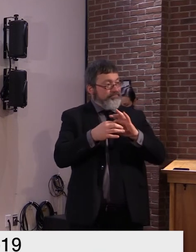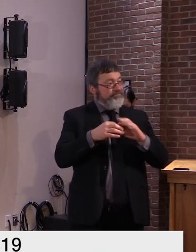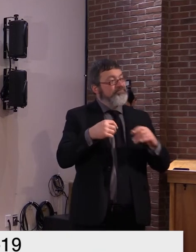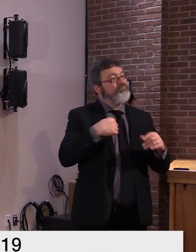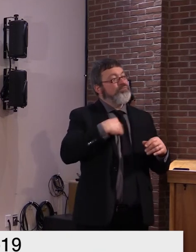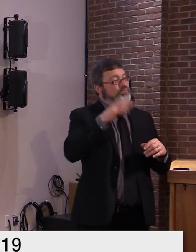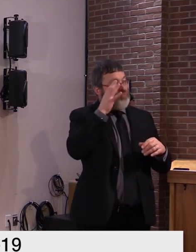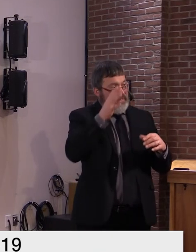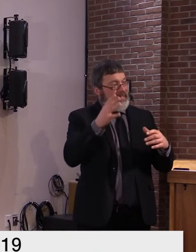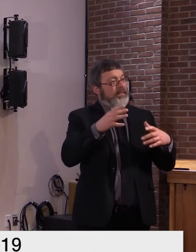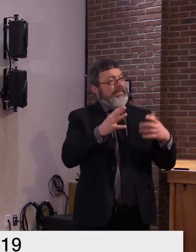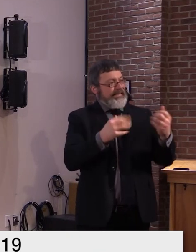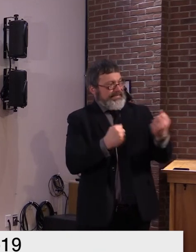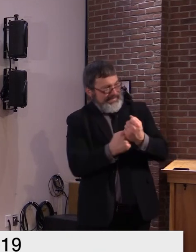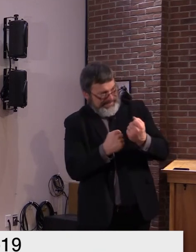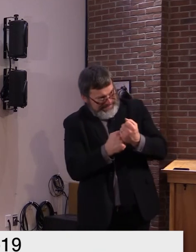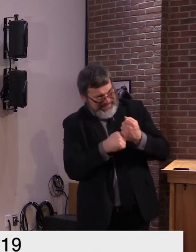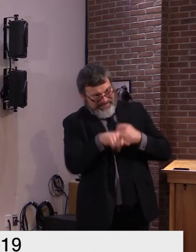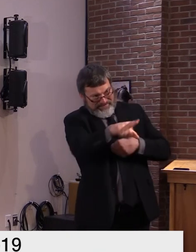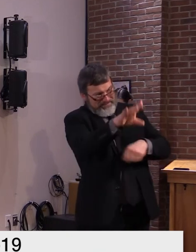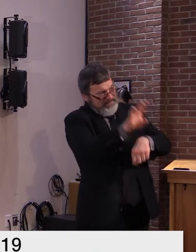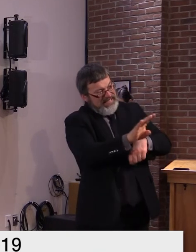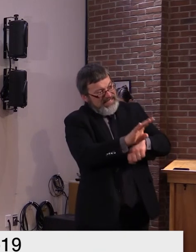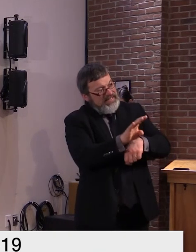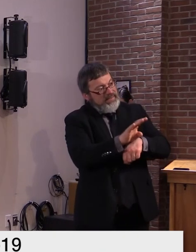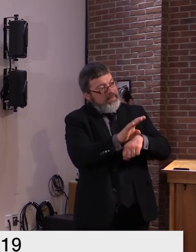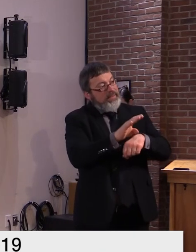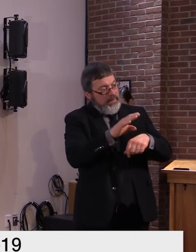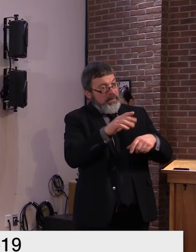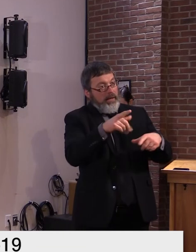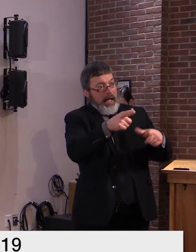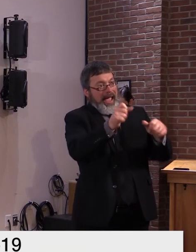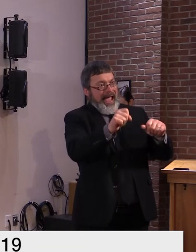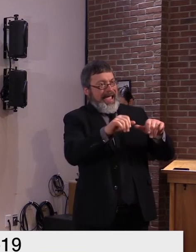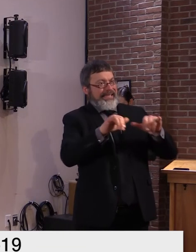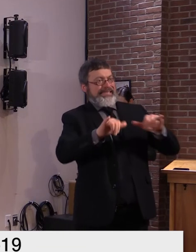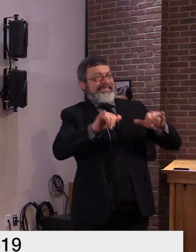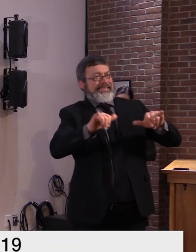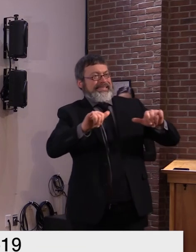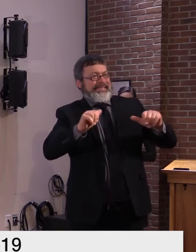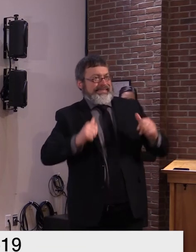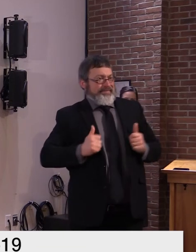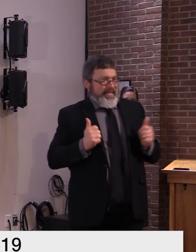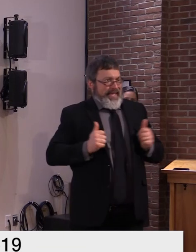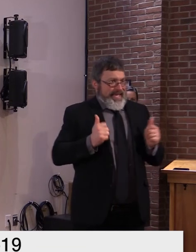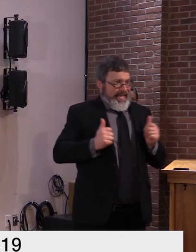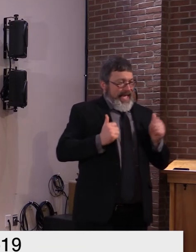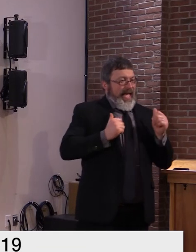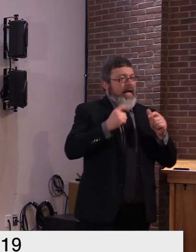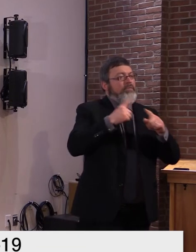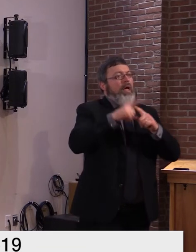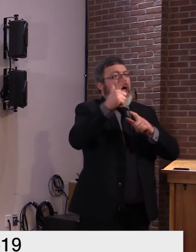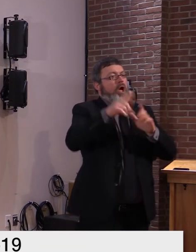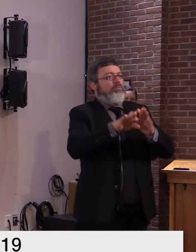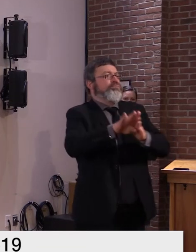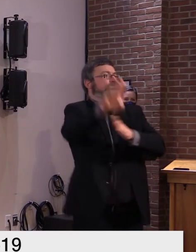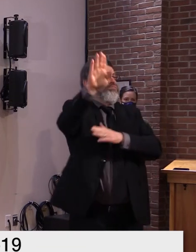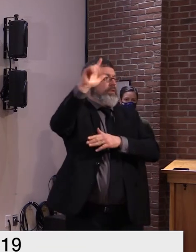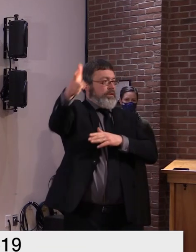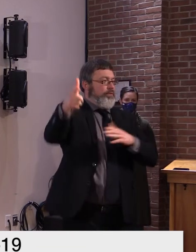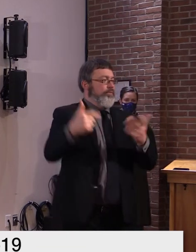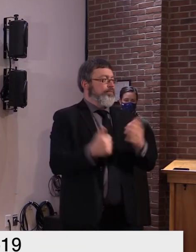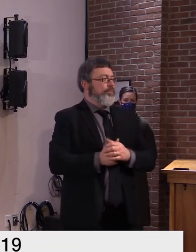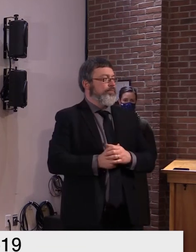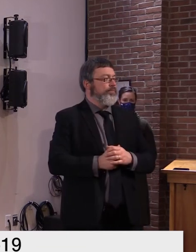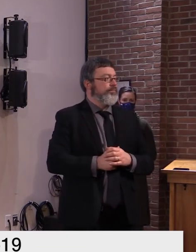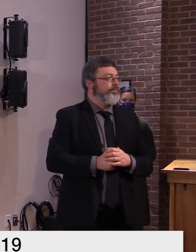that they can survive and then thrive in the aftermath. All right. All right. Well, thank you, Zoe. Move to